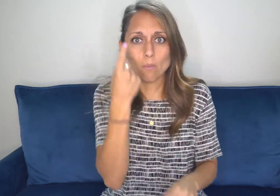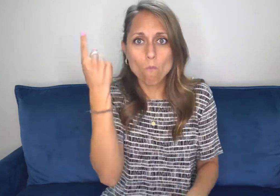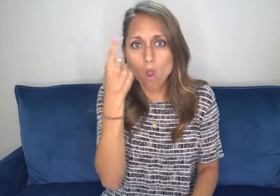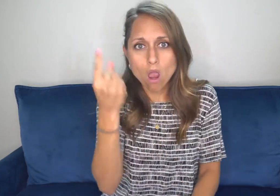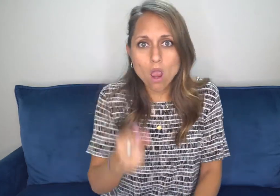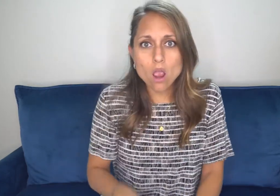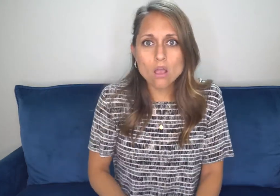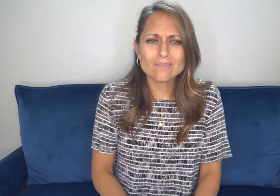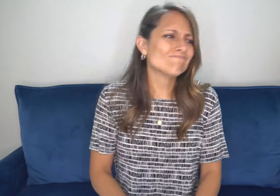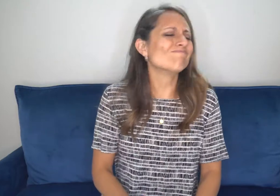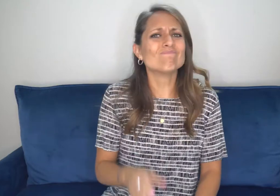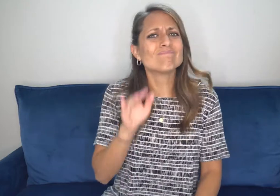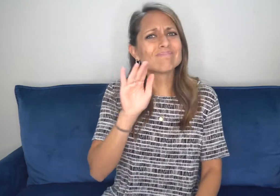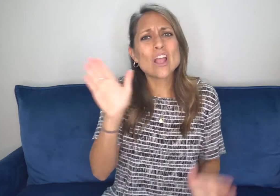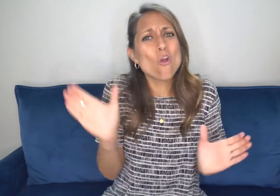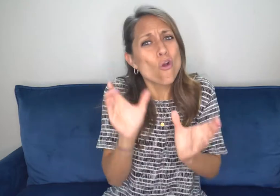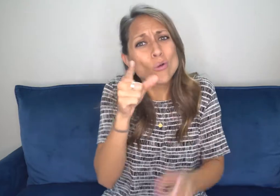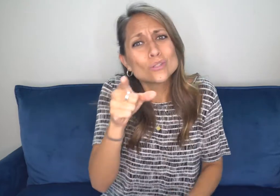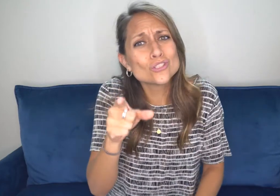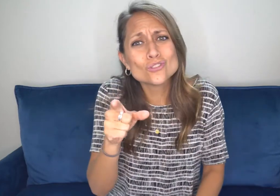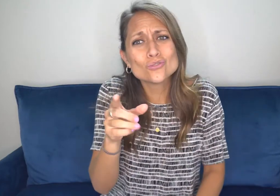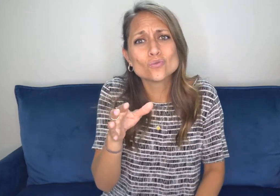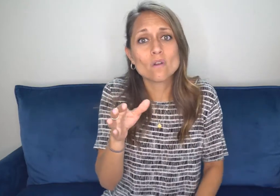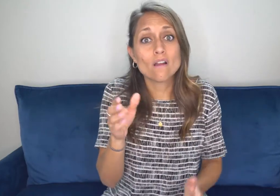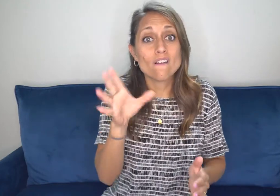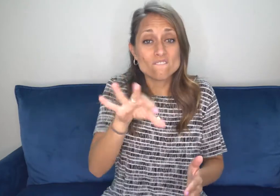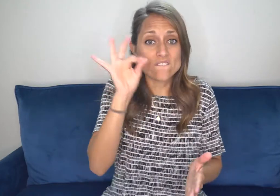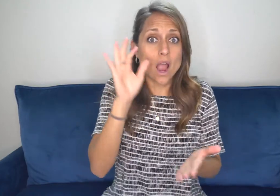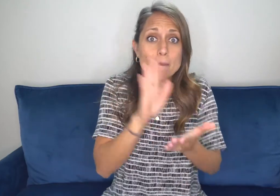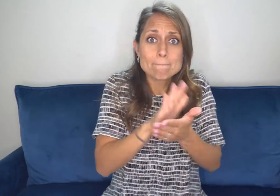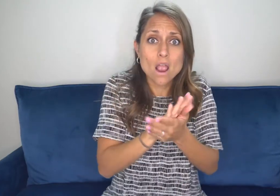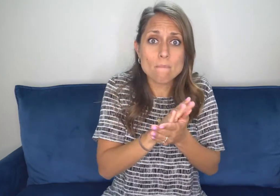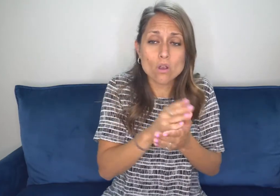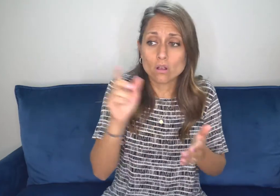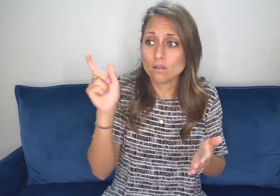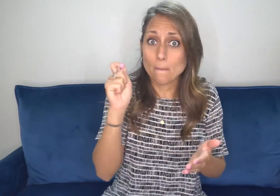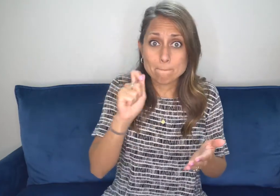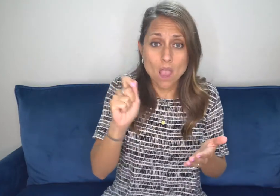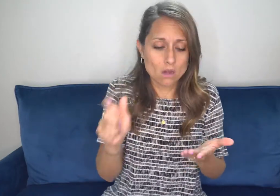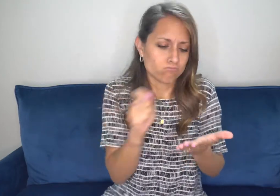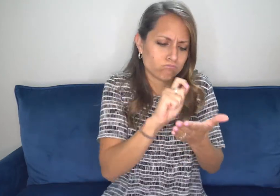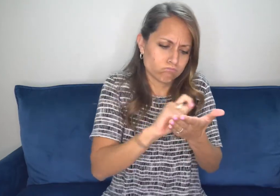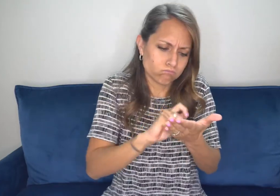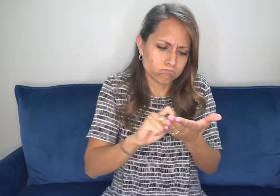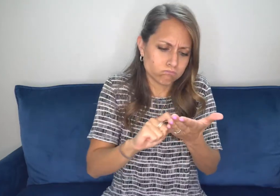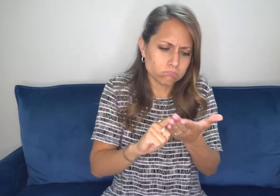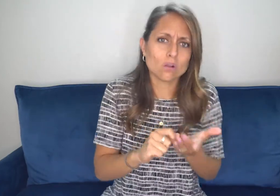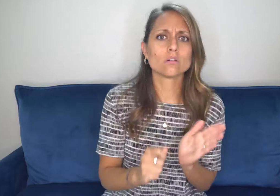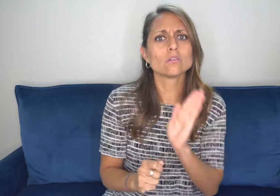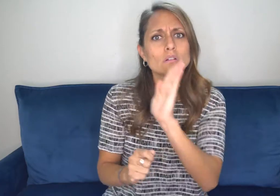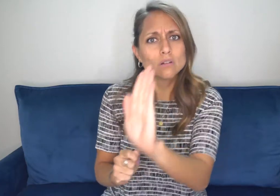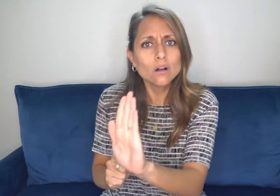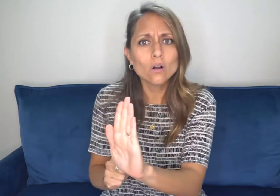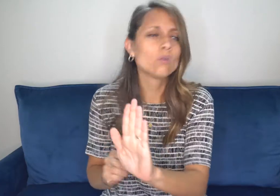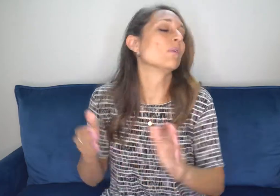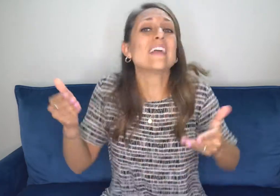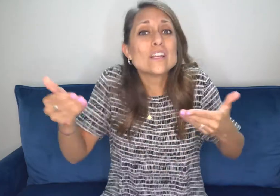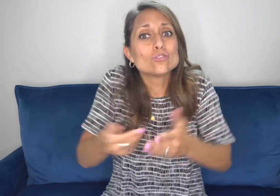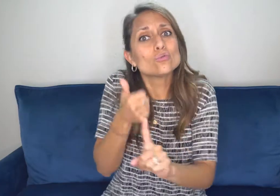them randomly somewhere in the community, I just want to take a moment to encourage you to find a pen and